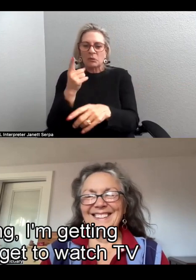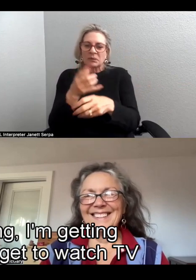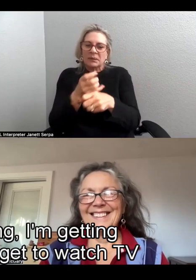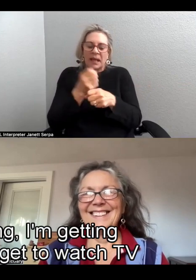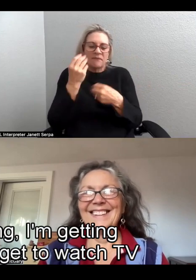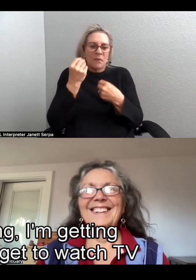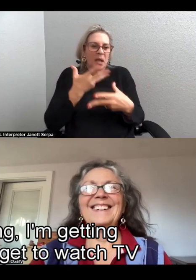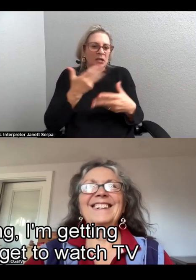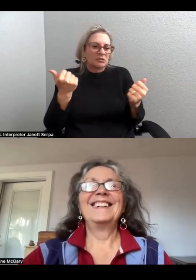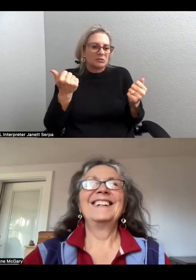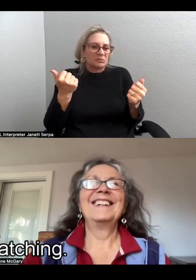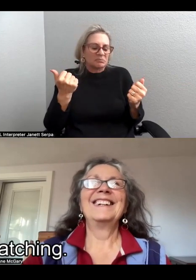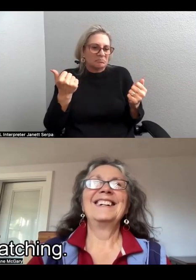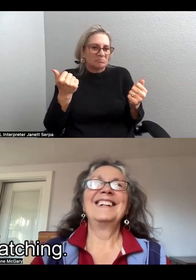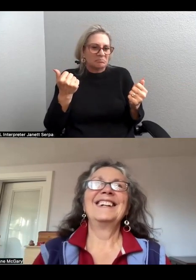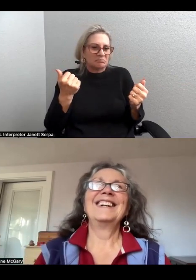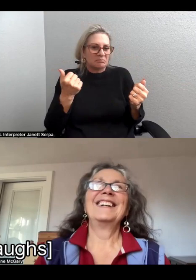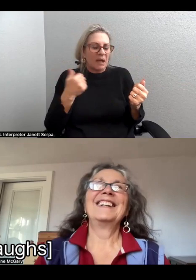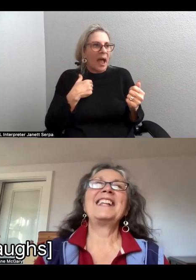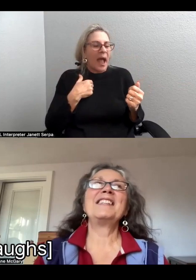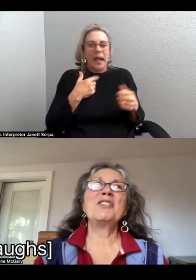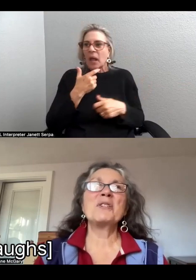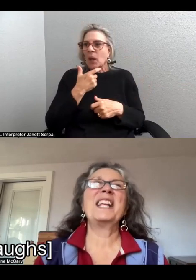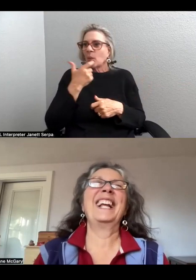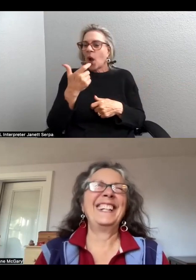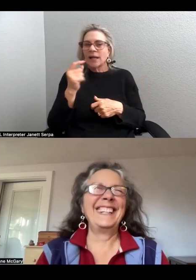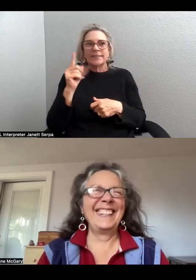I get to watch TV without watching it.